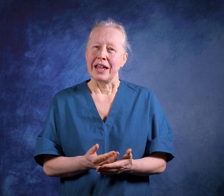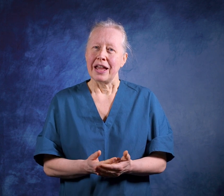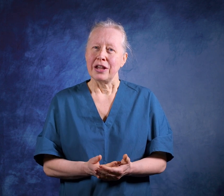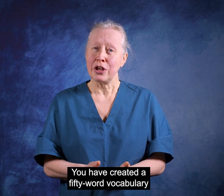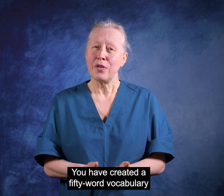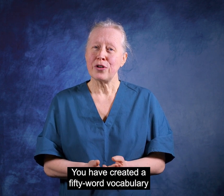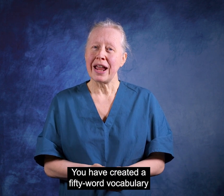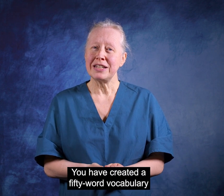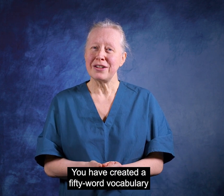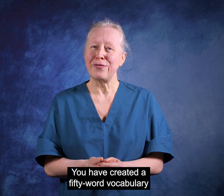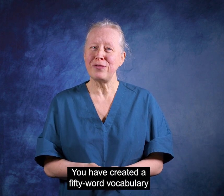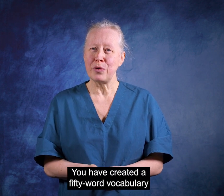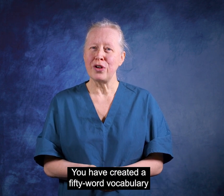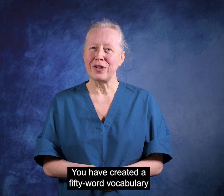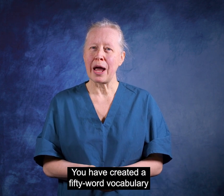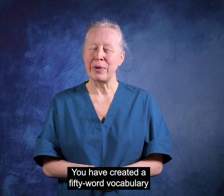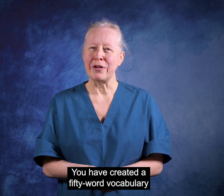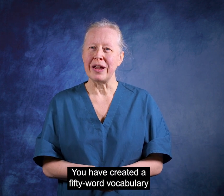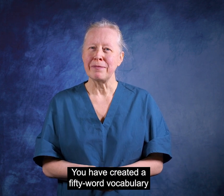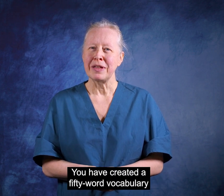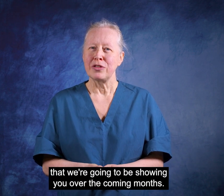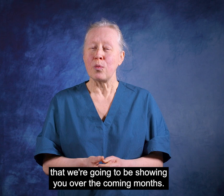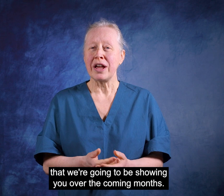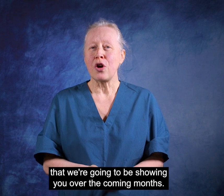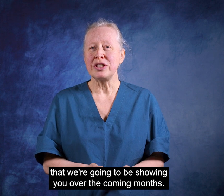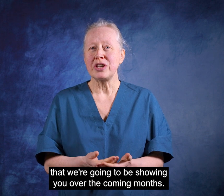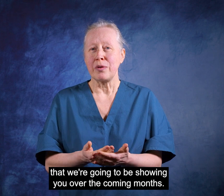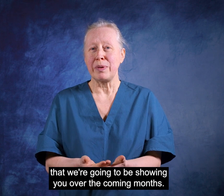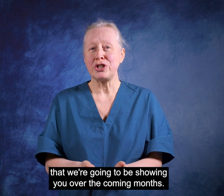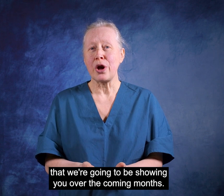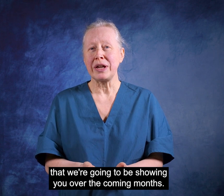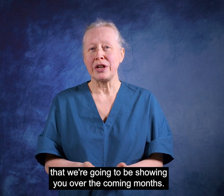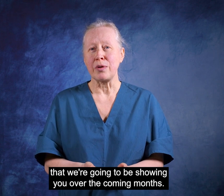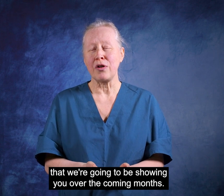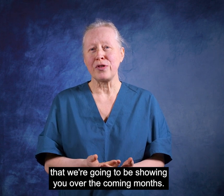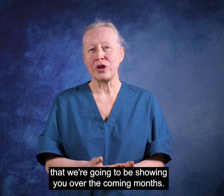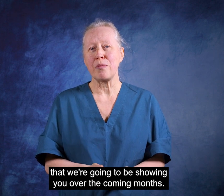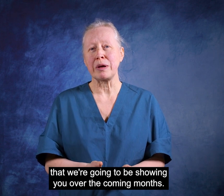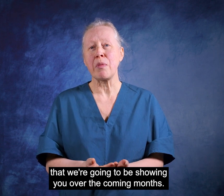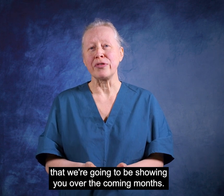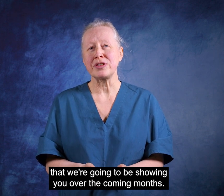You have created a 50 word vocabulary that we're going to be showing you over the coming months.